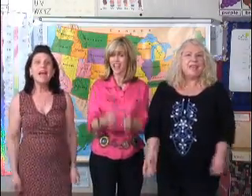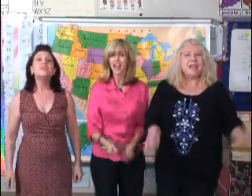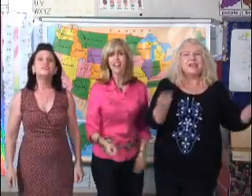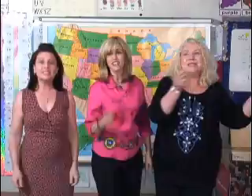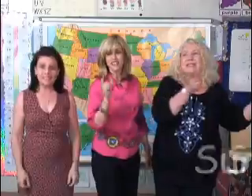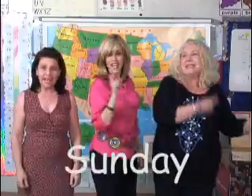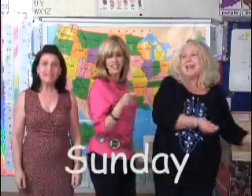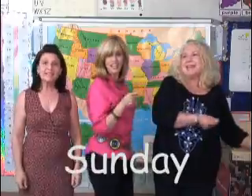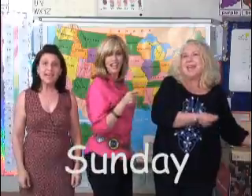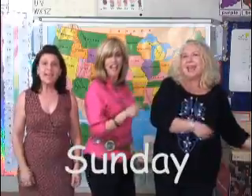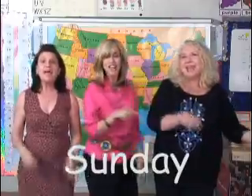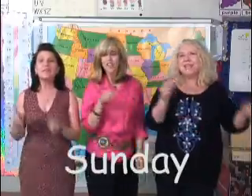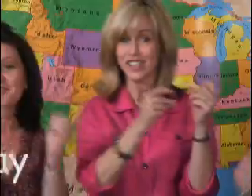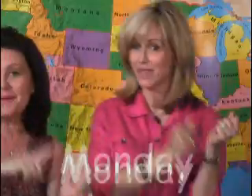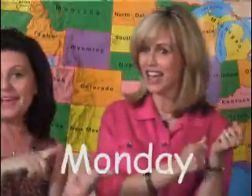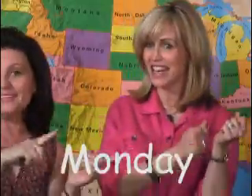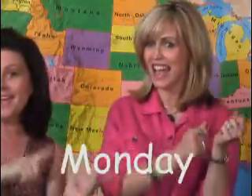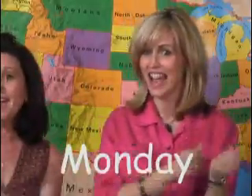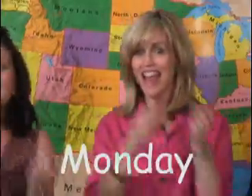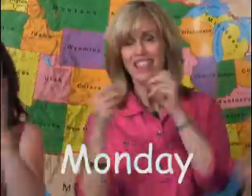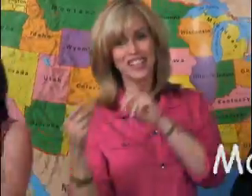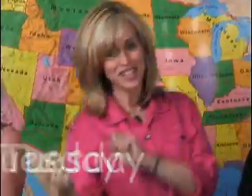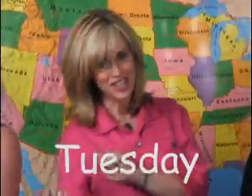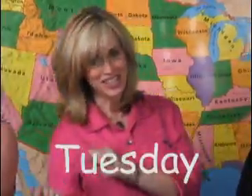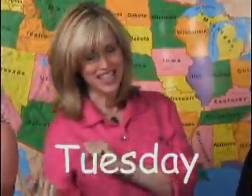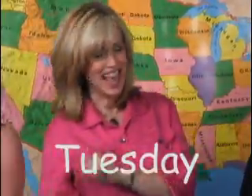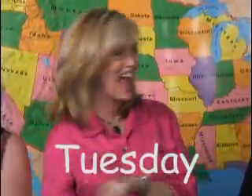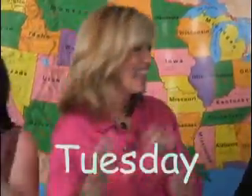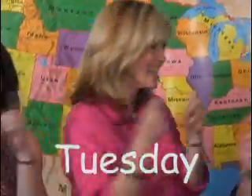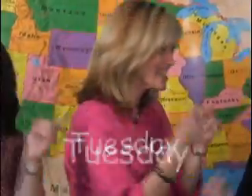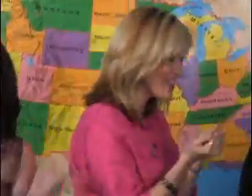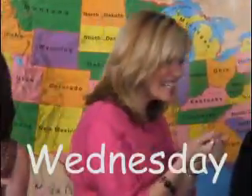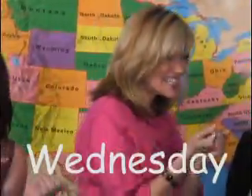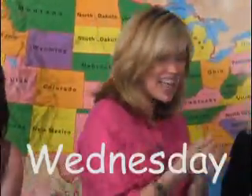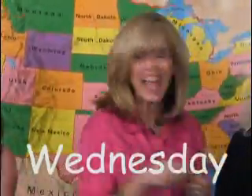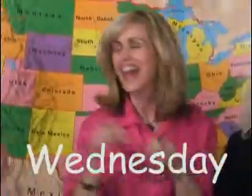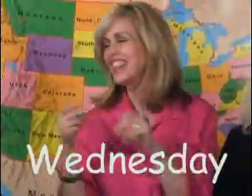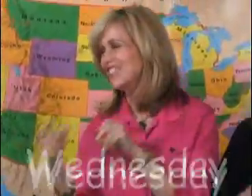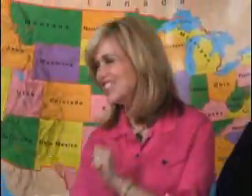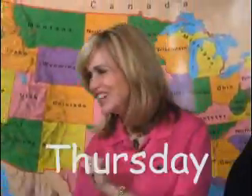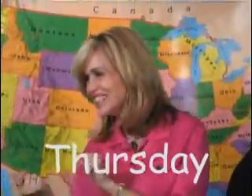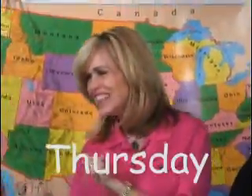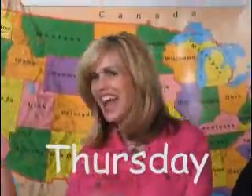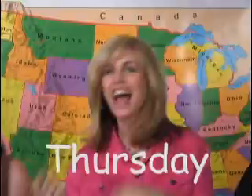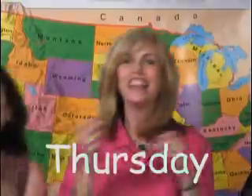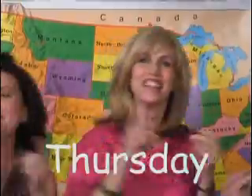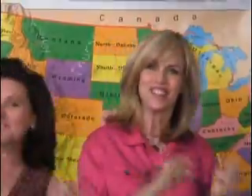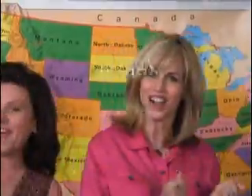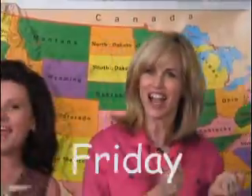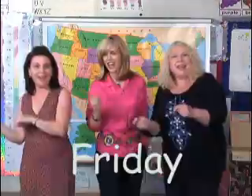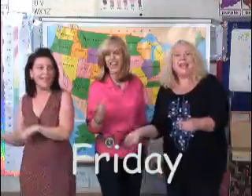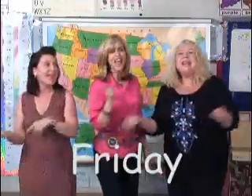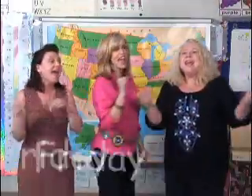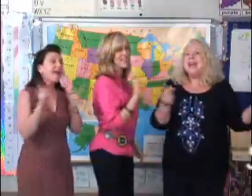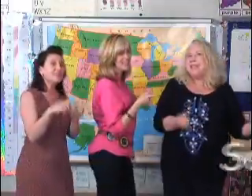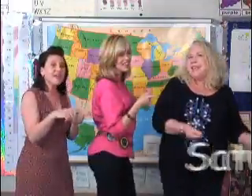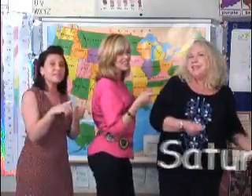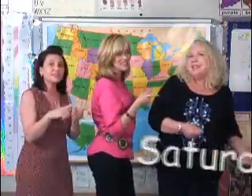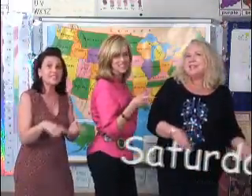There's Sunday and there's Monday. There's Tuesday and there's Wednesday. There's Thursday and there's Friday. And then there's